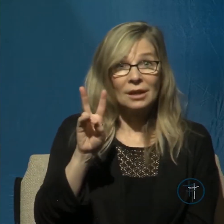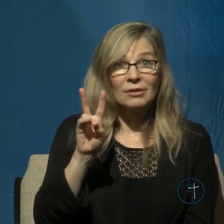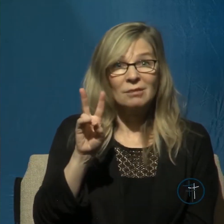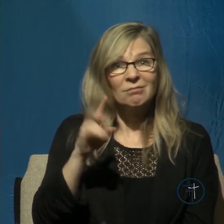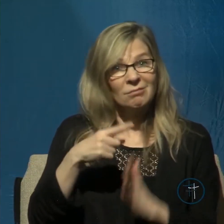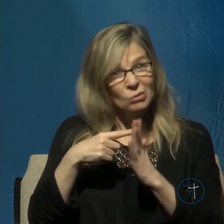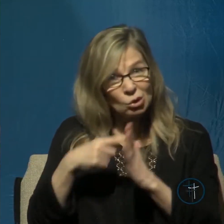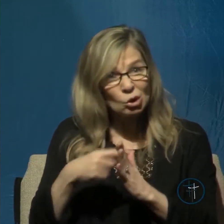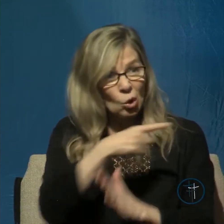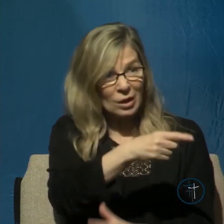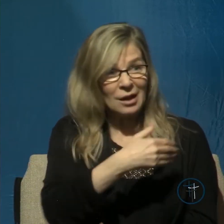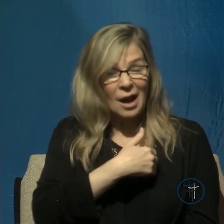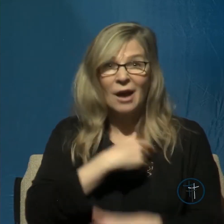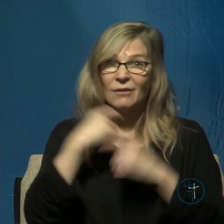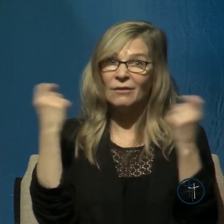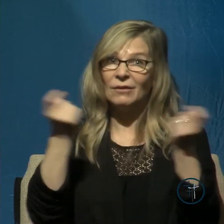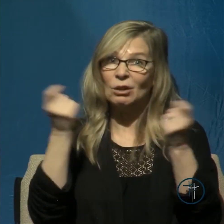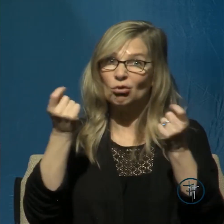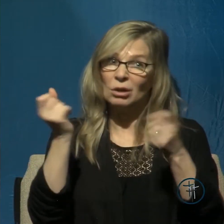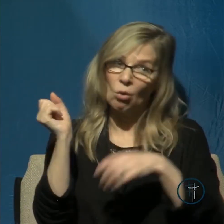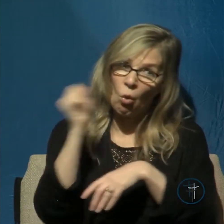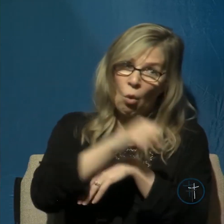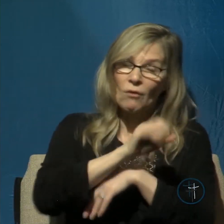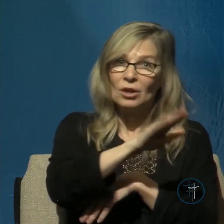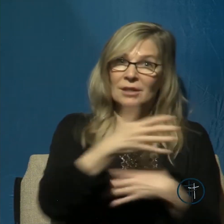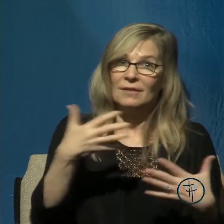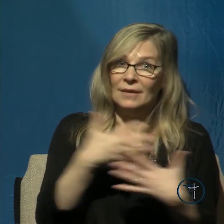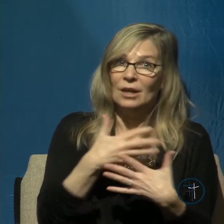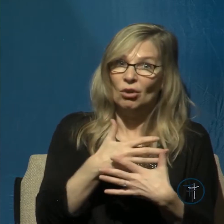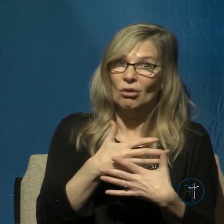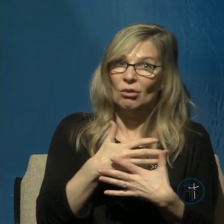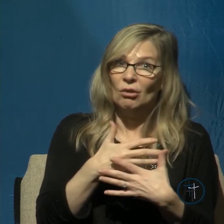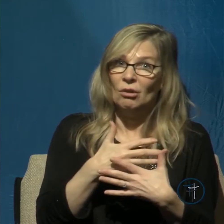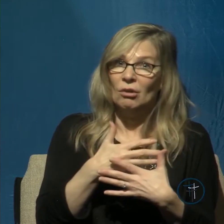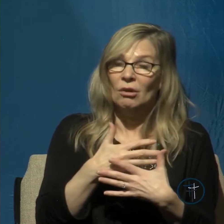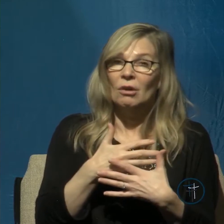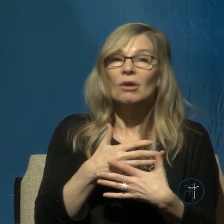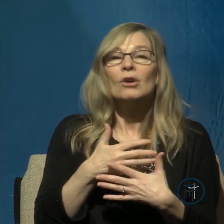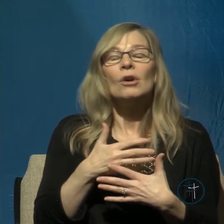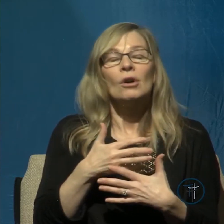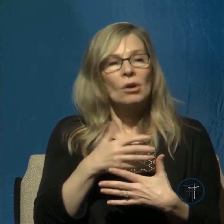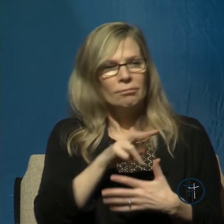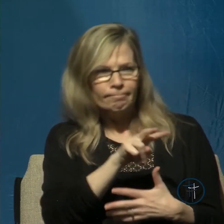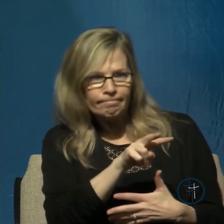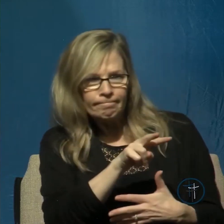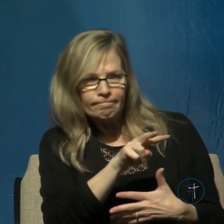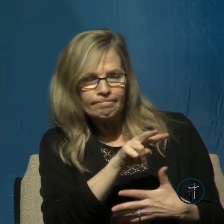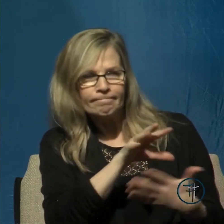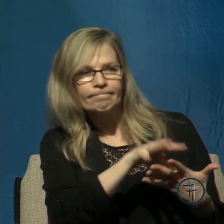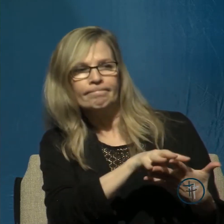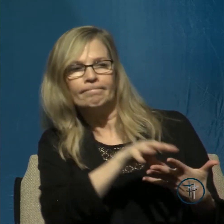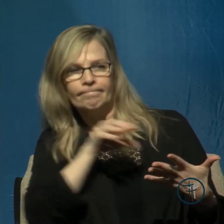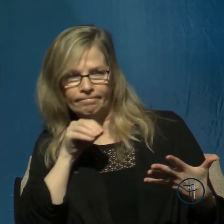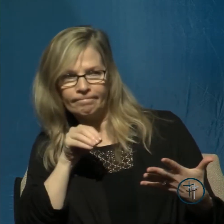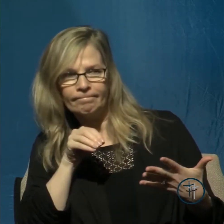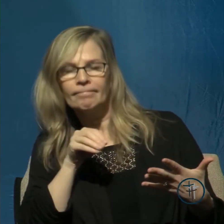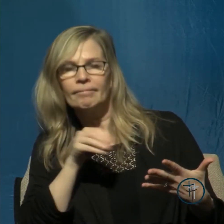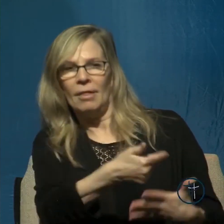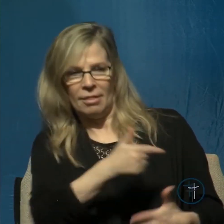over his fears so that we can have victory over our fears. Far from being a Psalm